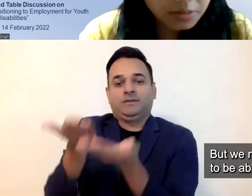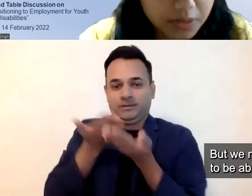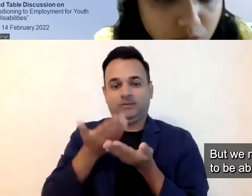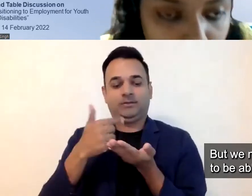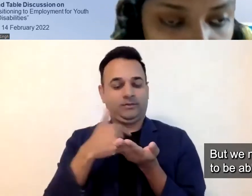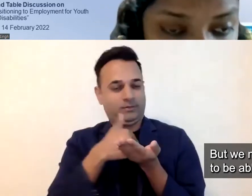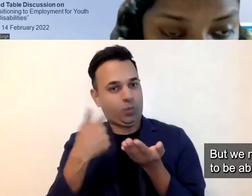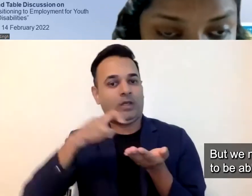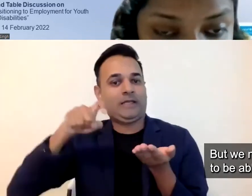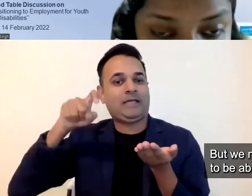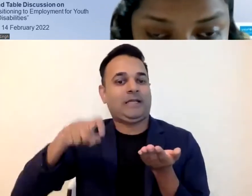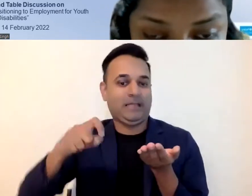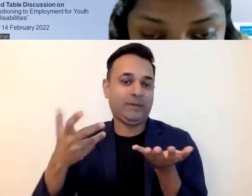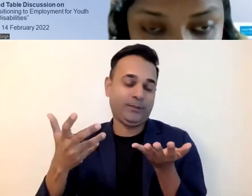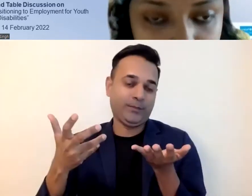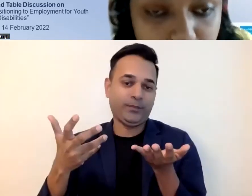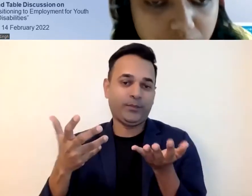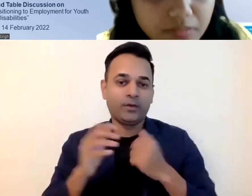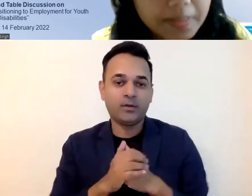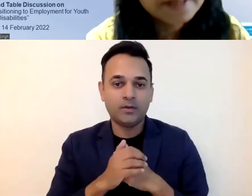to be able to do our best.